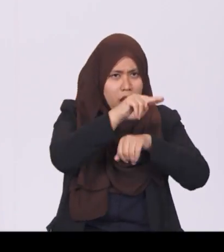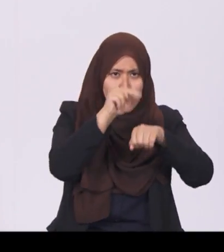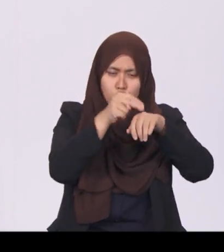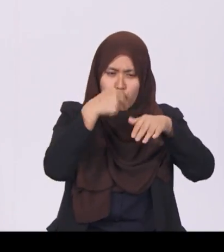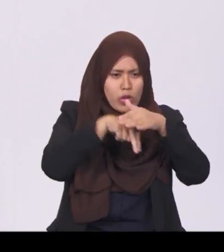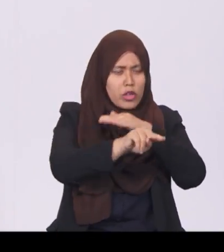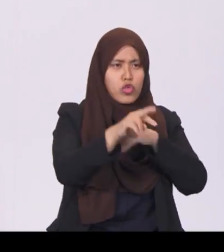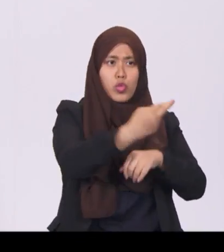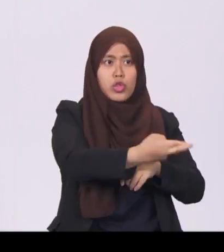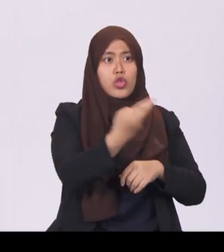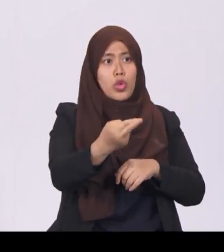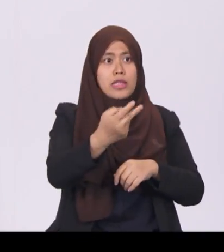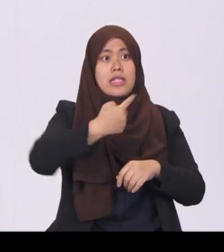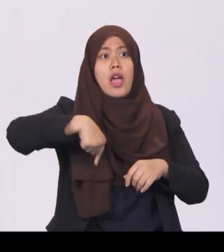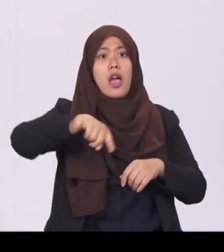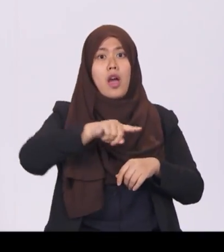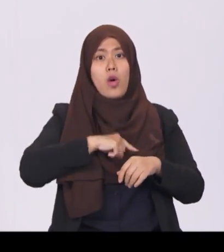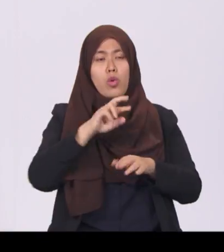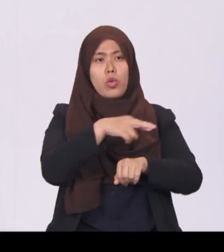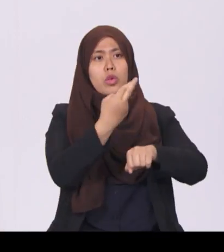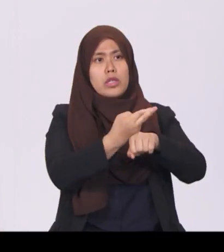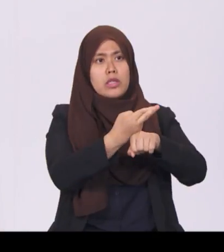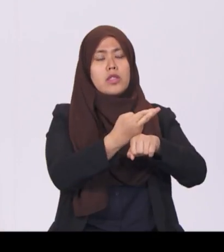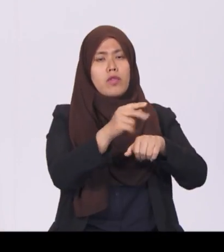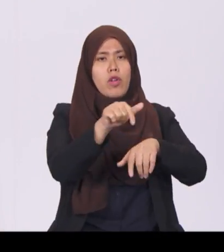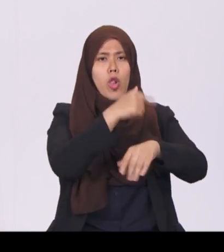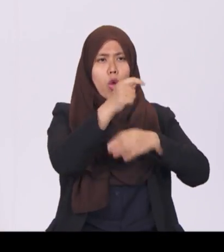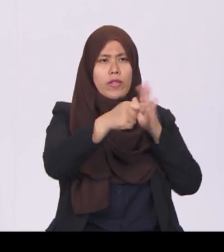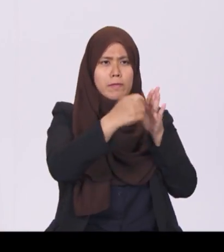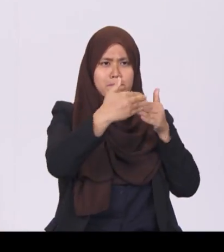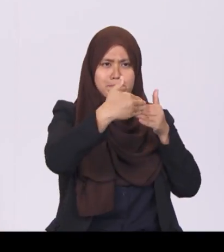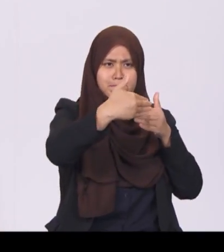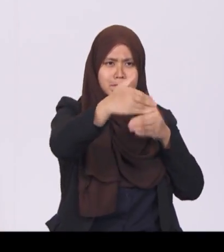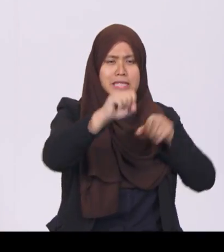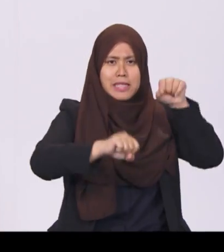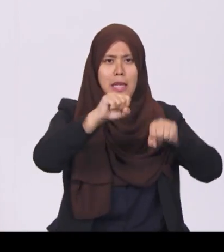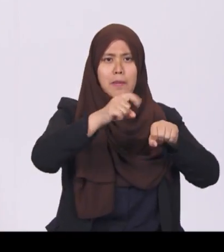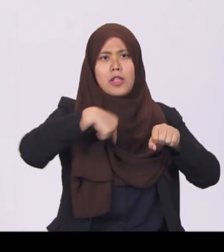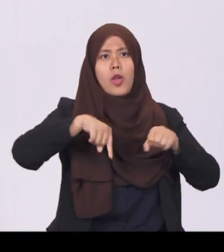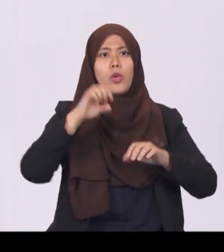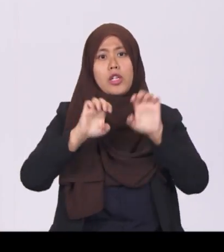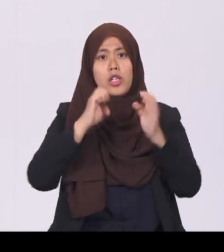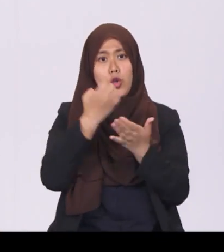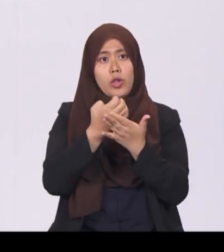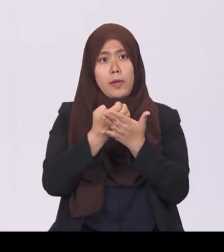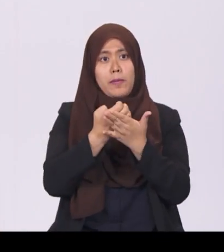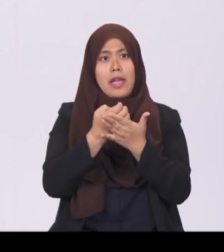reserves lend long-term stability to our economy and afford us the means to weather crisis.